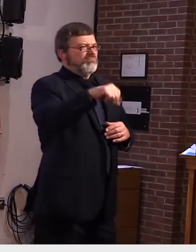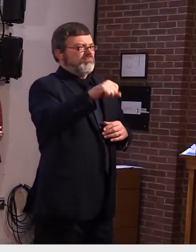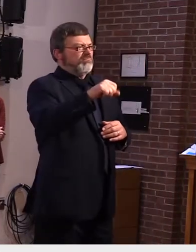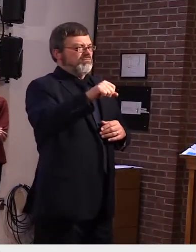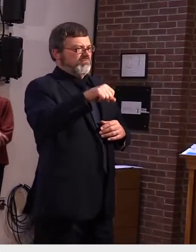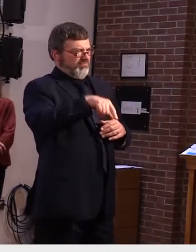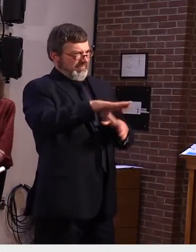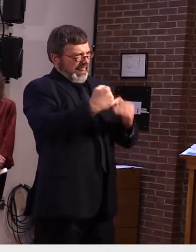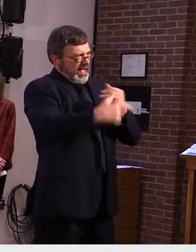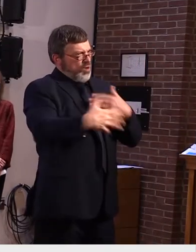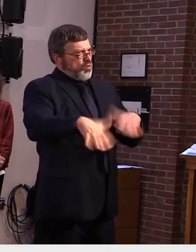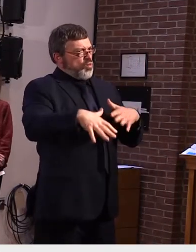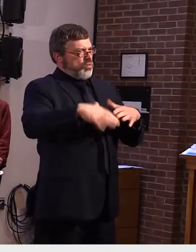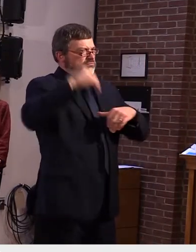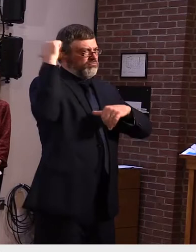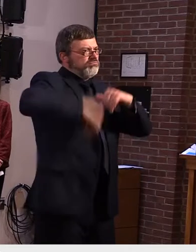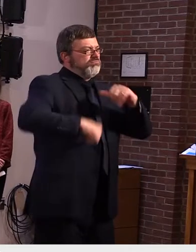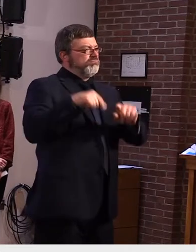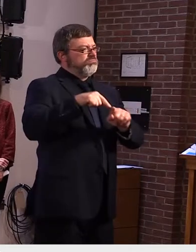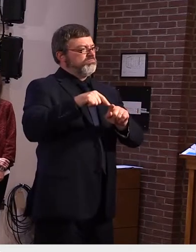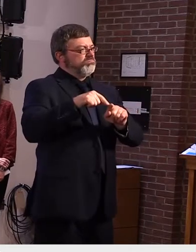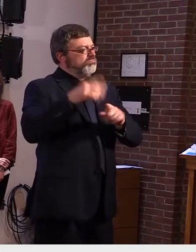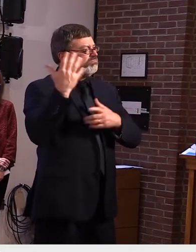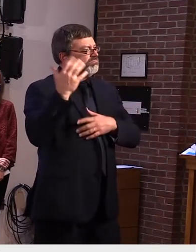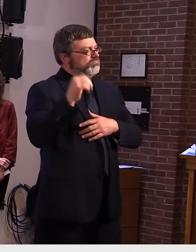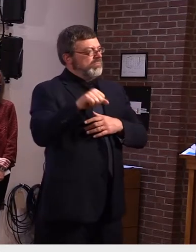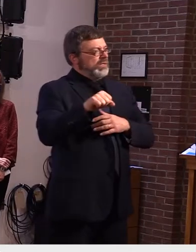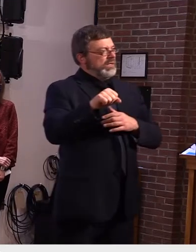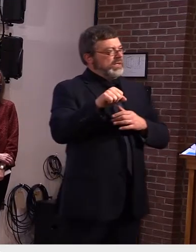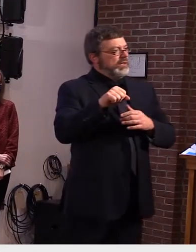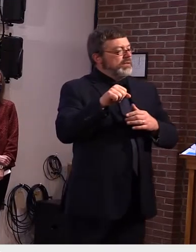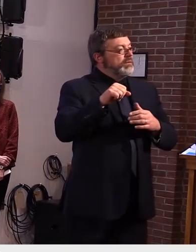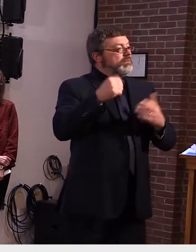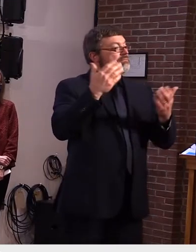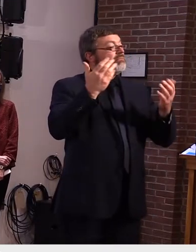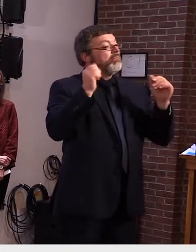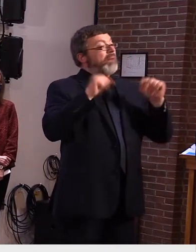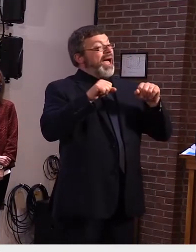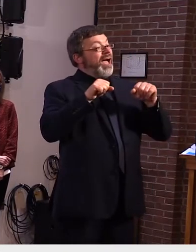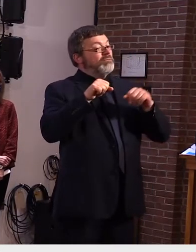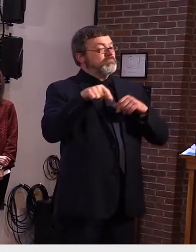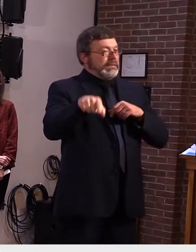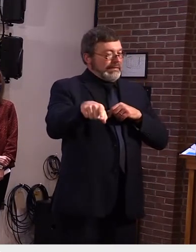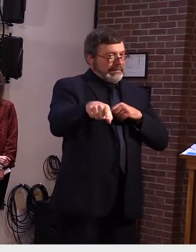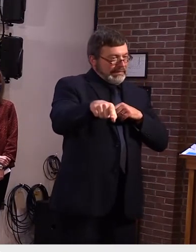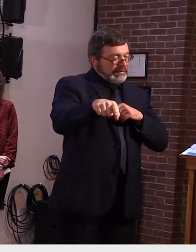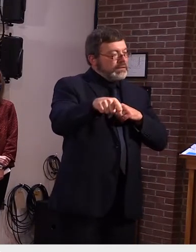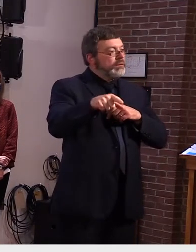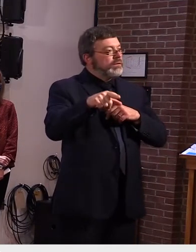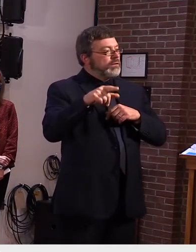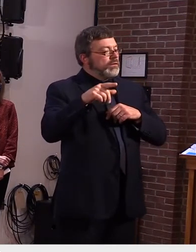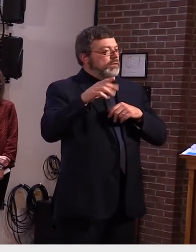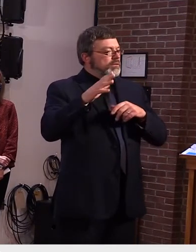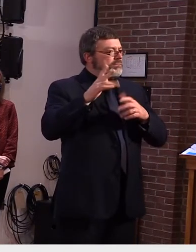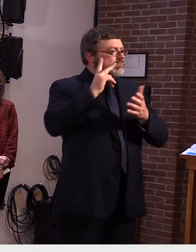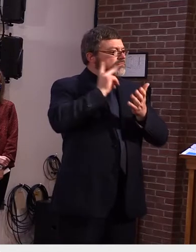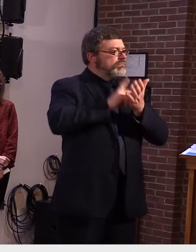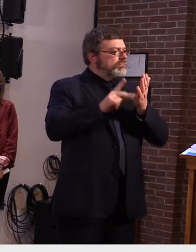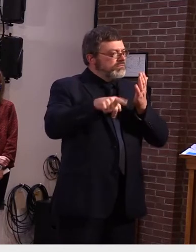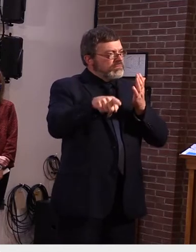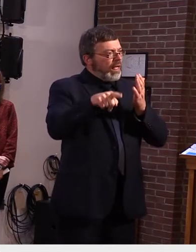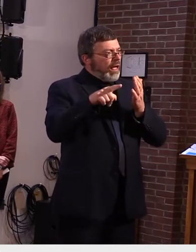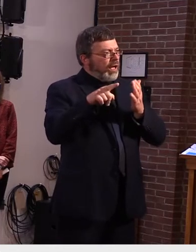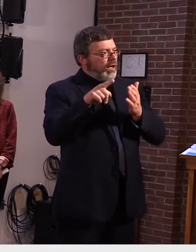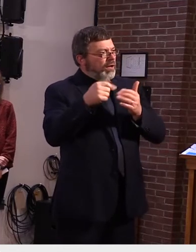and uh so forth but um maybe secretary young if she is on she might be able to provide more detail